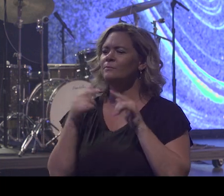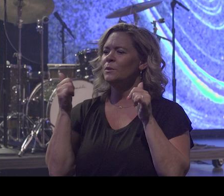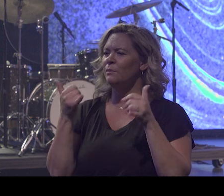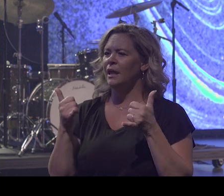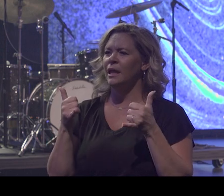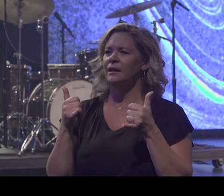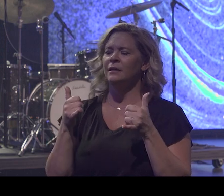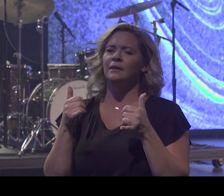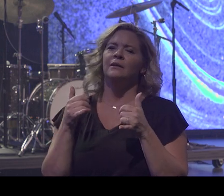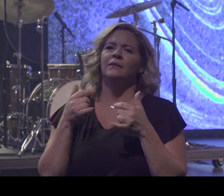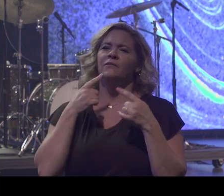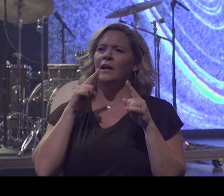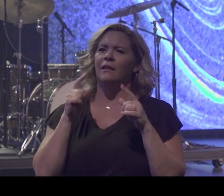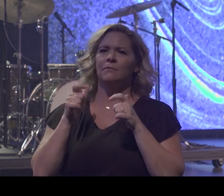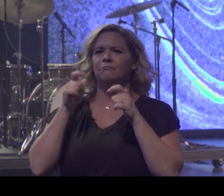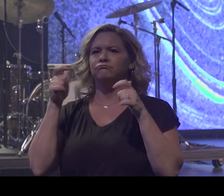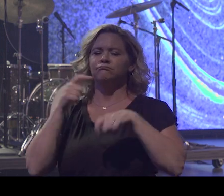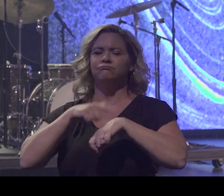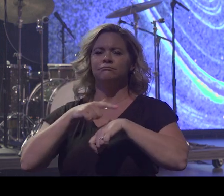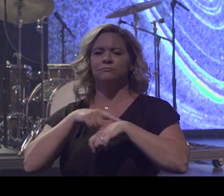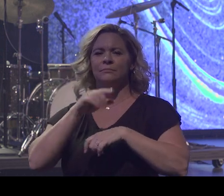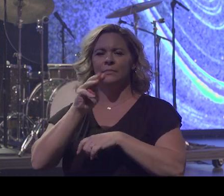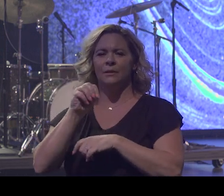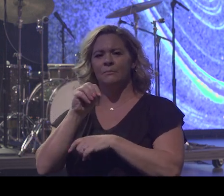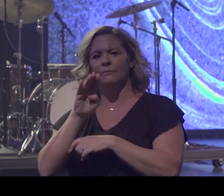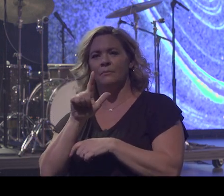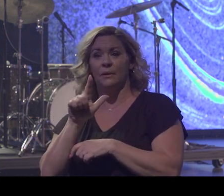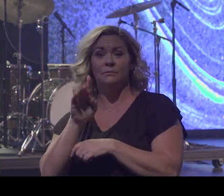and was very successful,